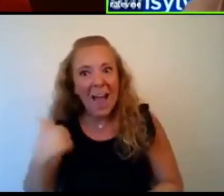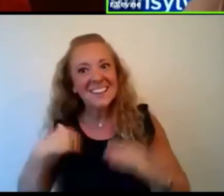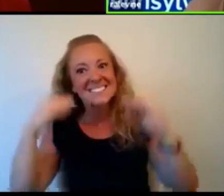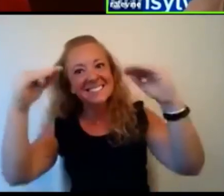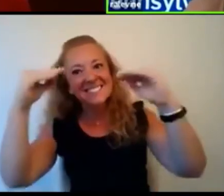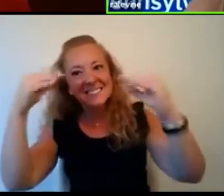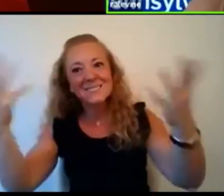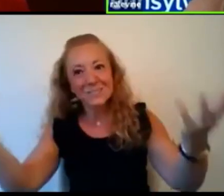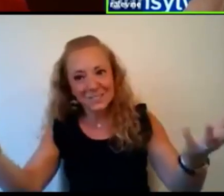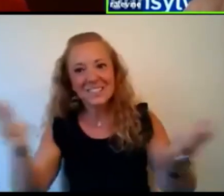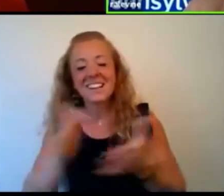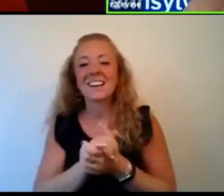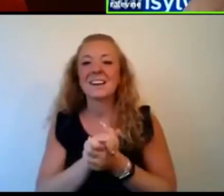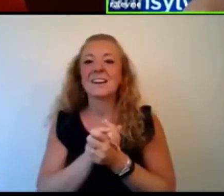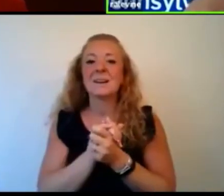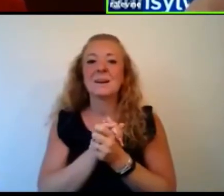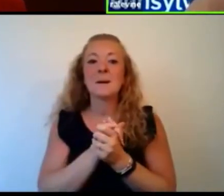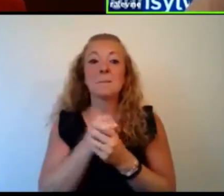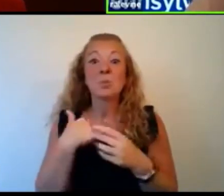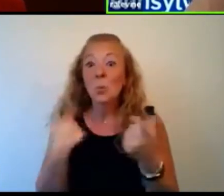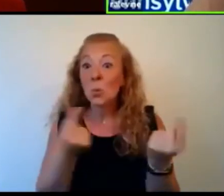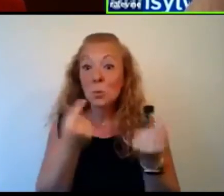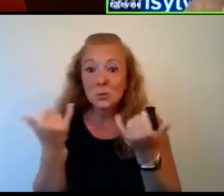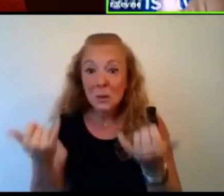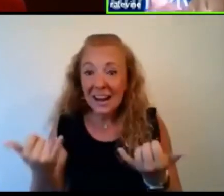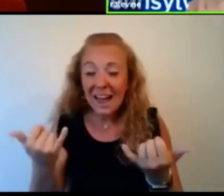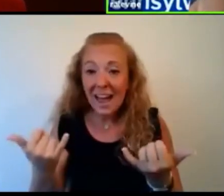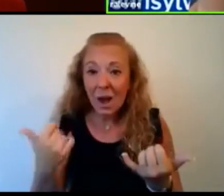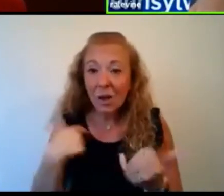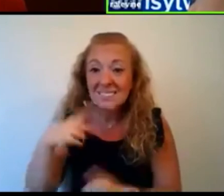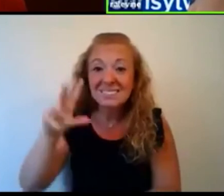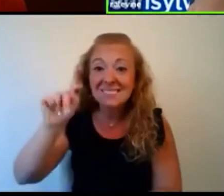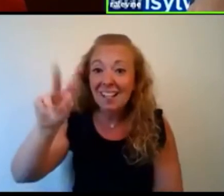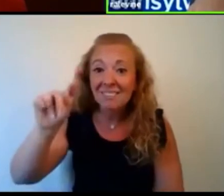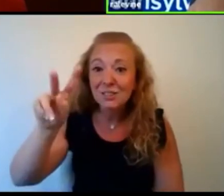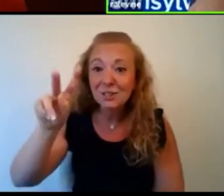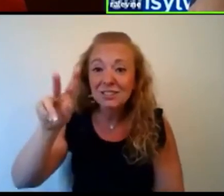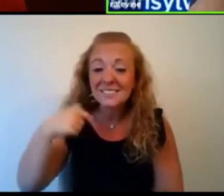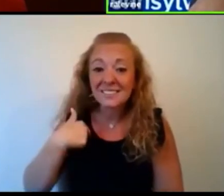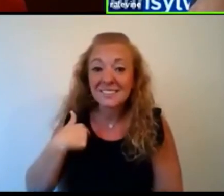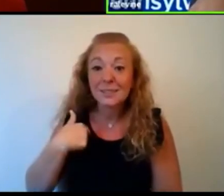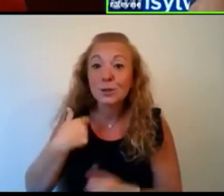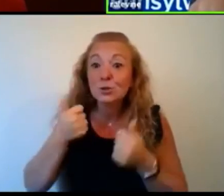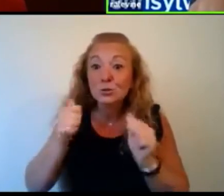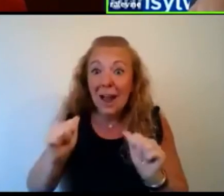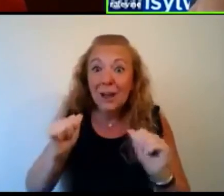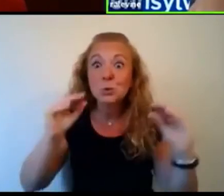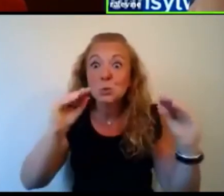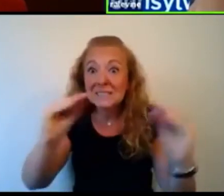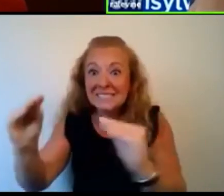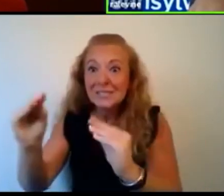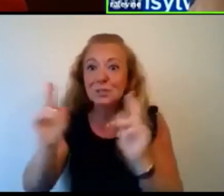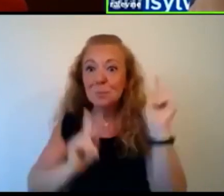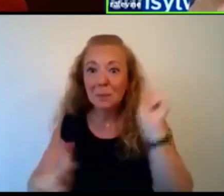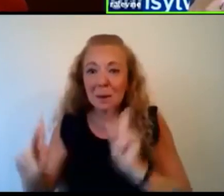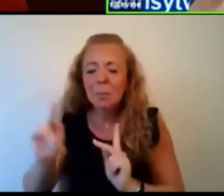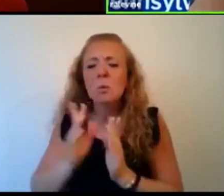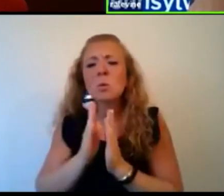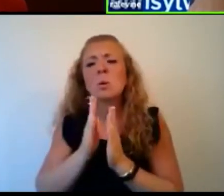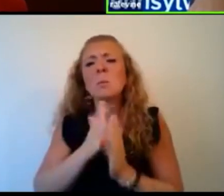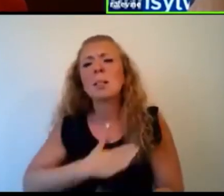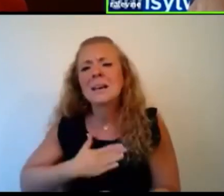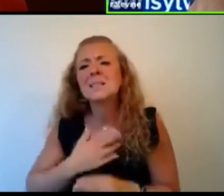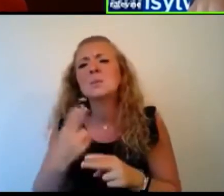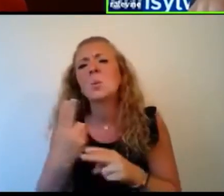And so, you know, and what am I doing now? Um, I'm on TV trying to teach people to please wear a